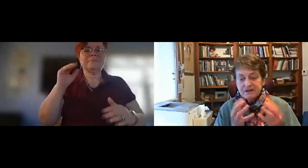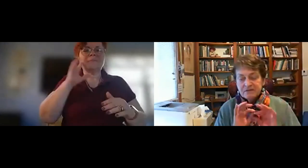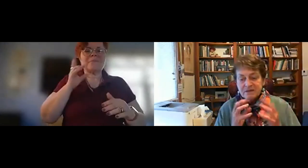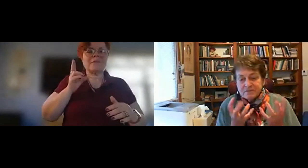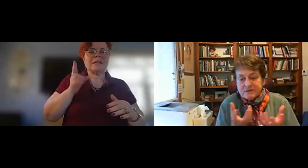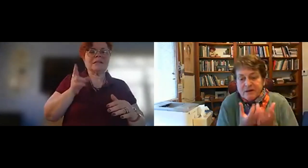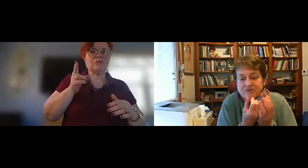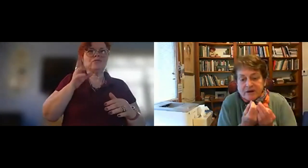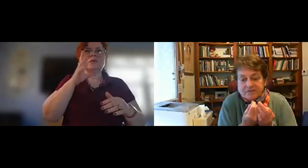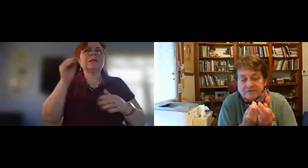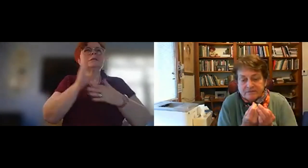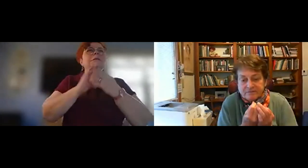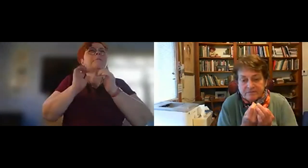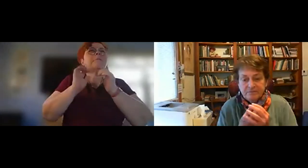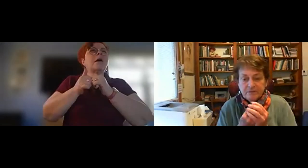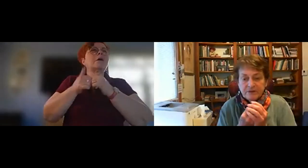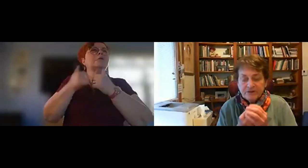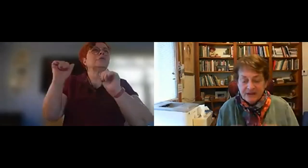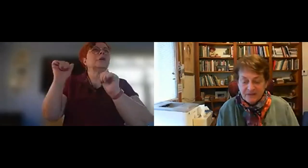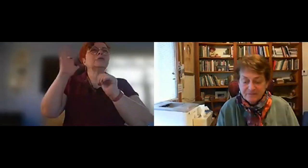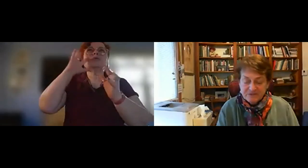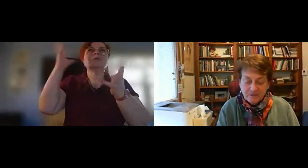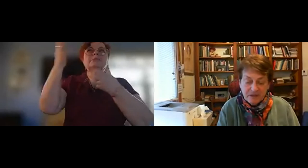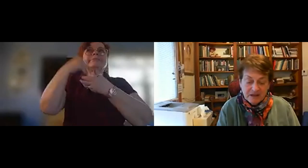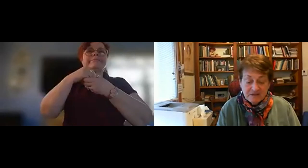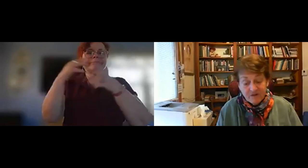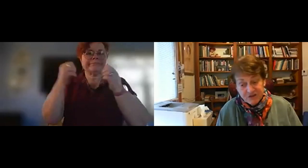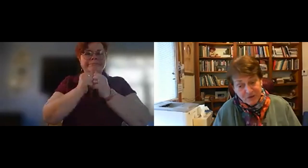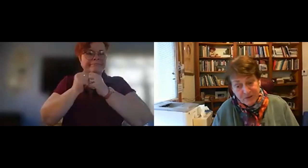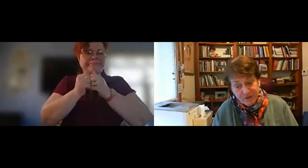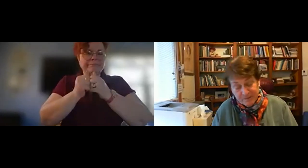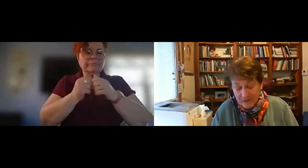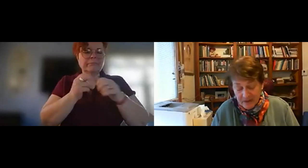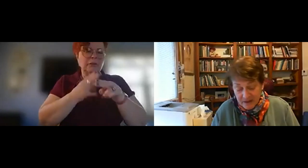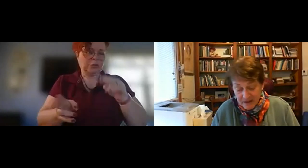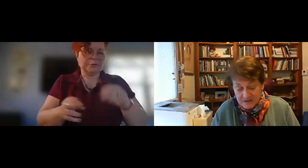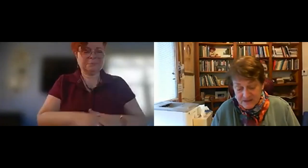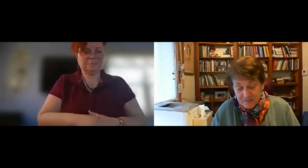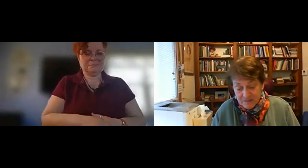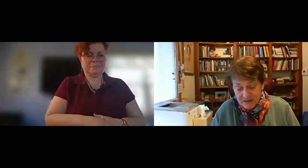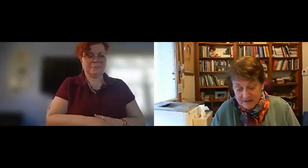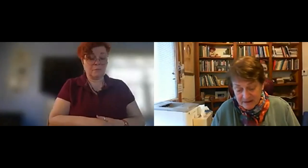some somehow trying to pull it all together so it's a very short poem sunapi mandala